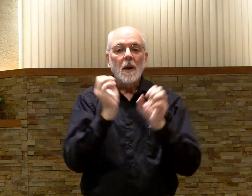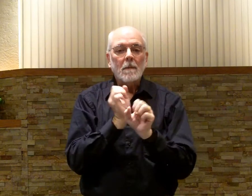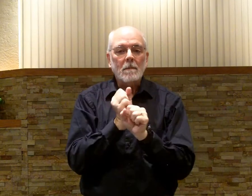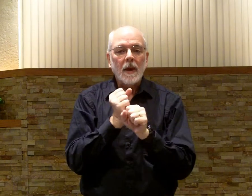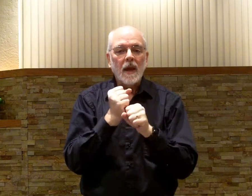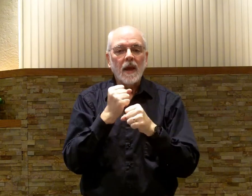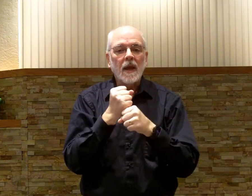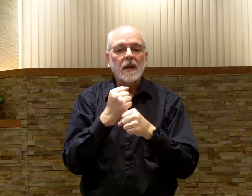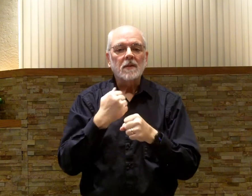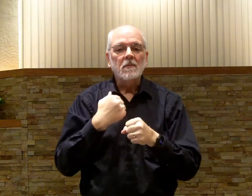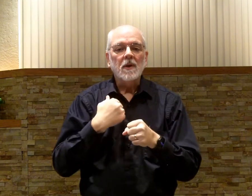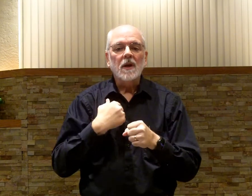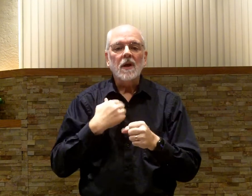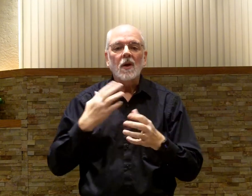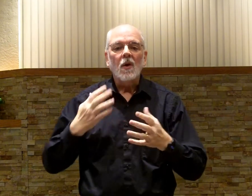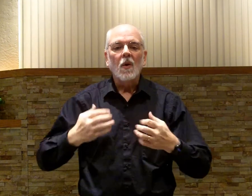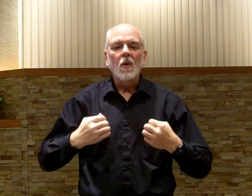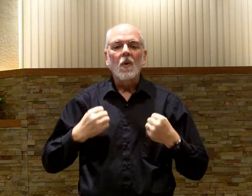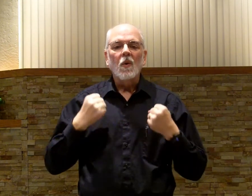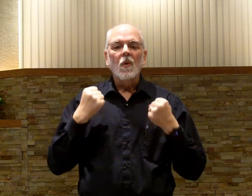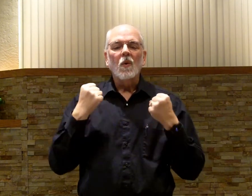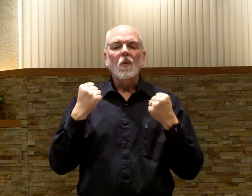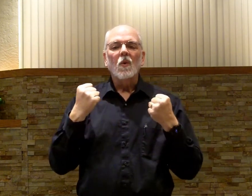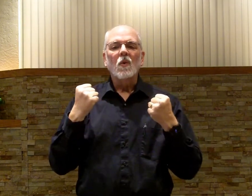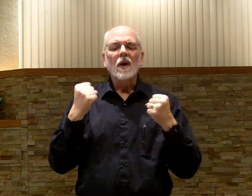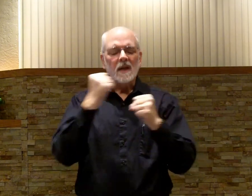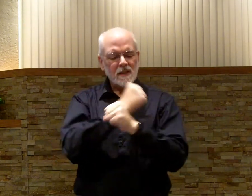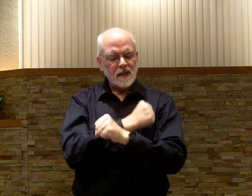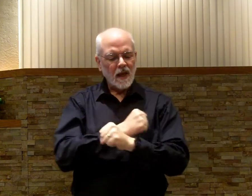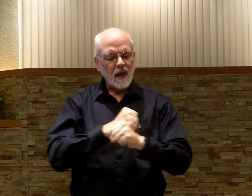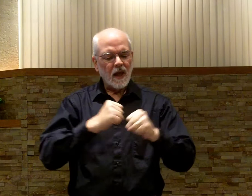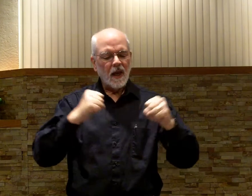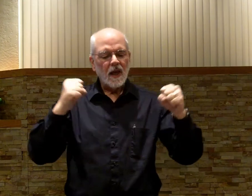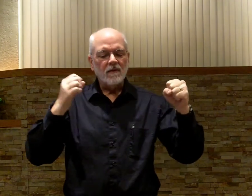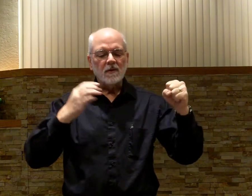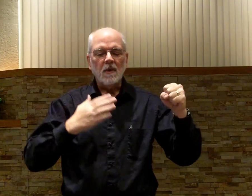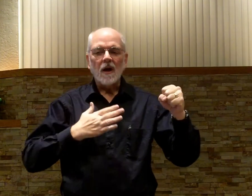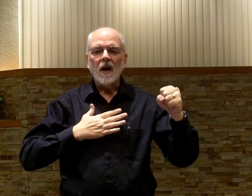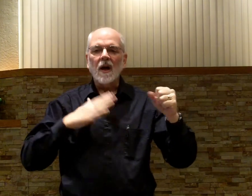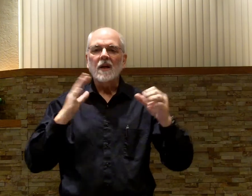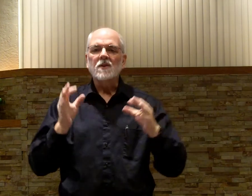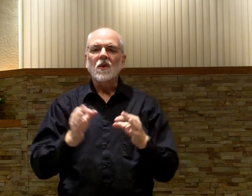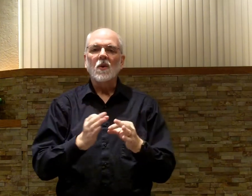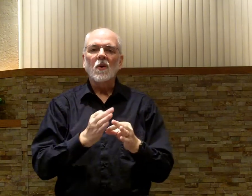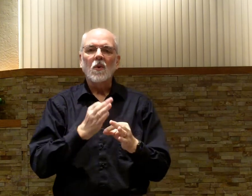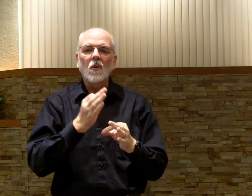Makes me whole, saves my soul,